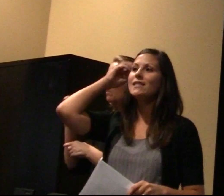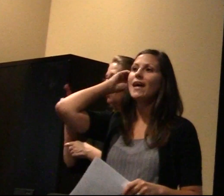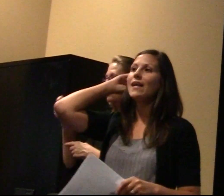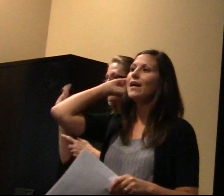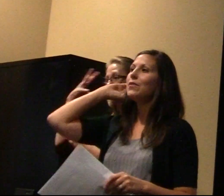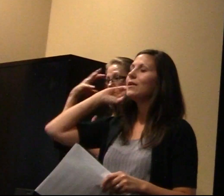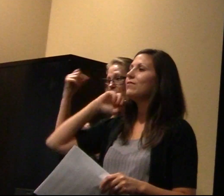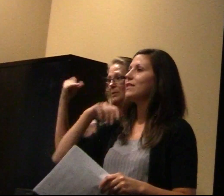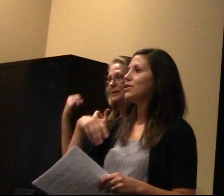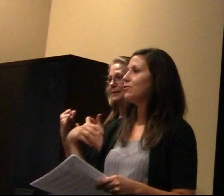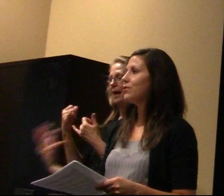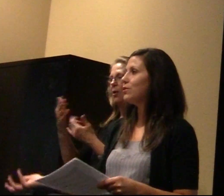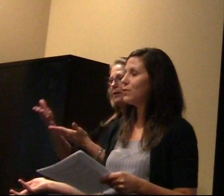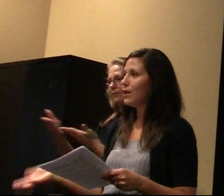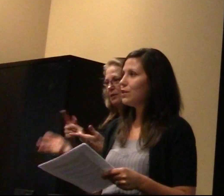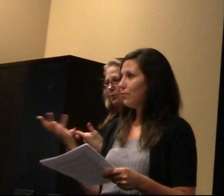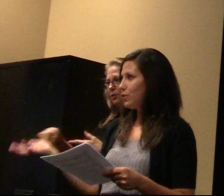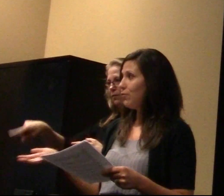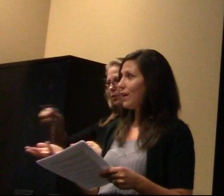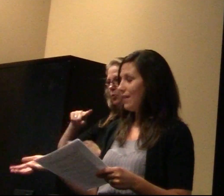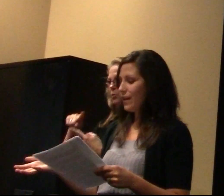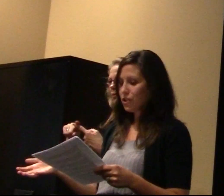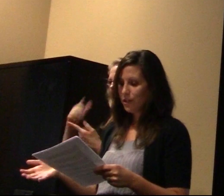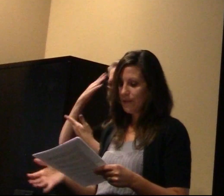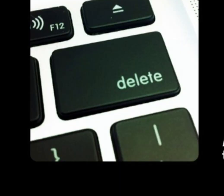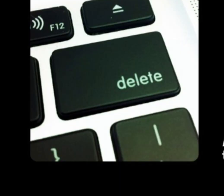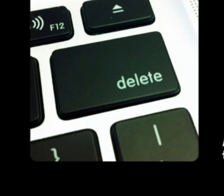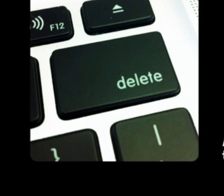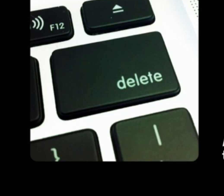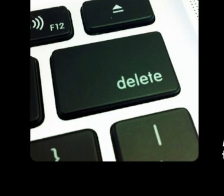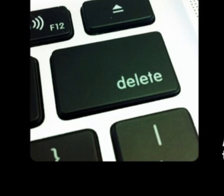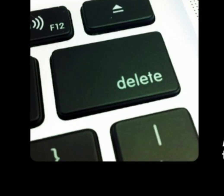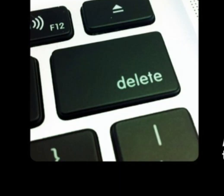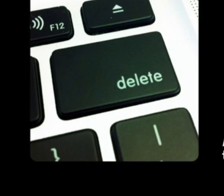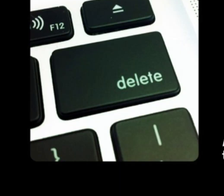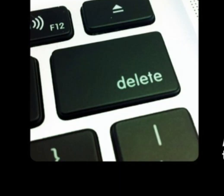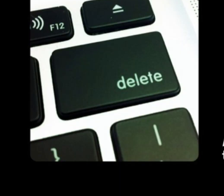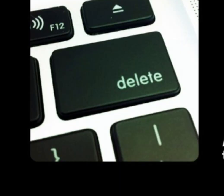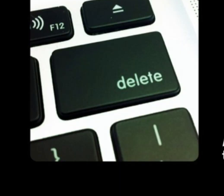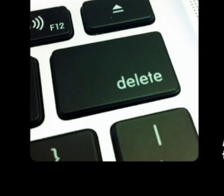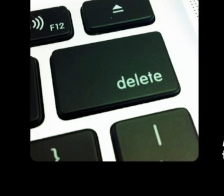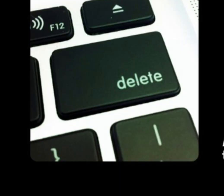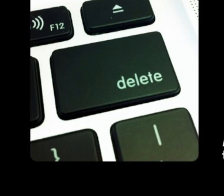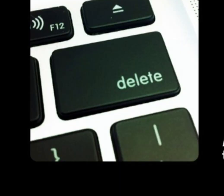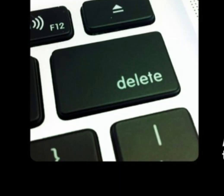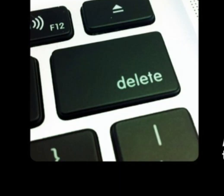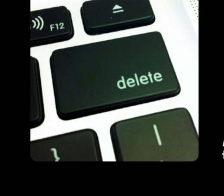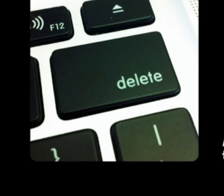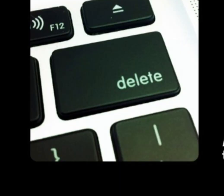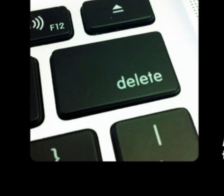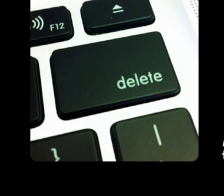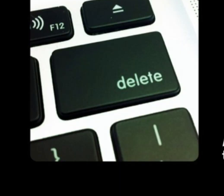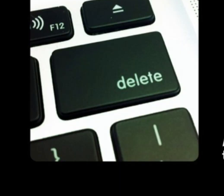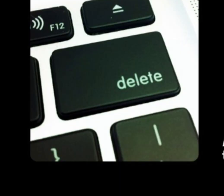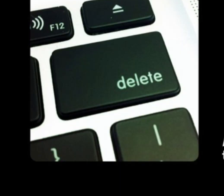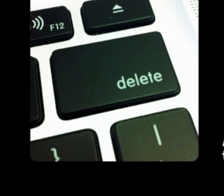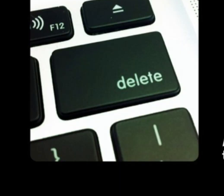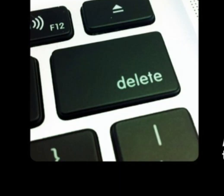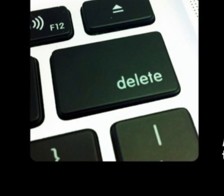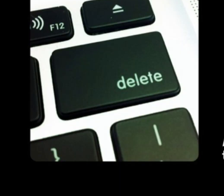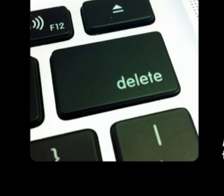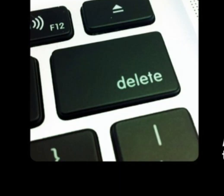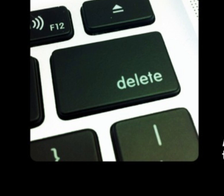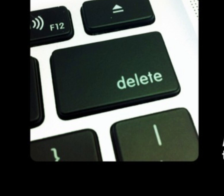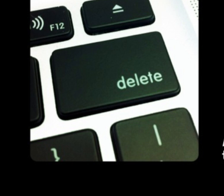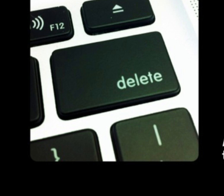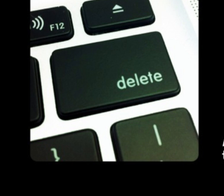would like to end now with an invitation for you to forget that journey. As Bradford Vivian points out in his article for